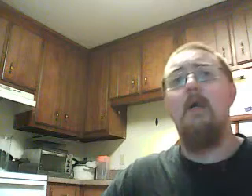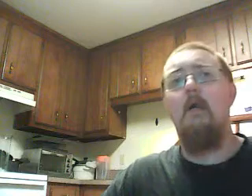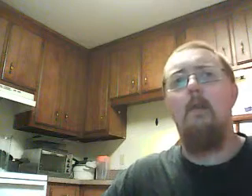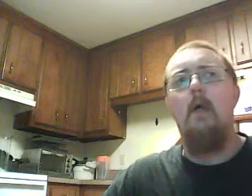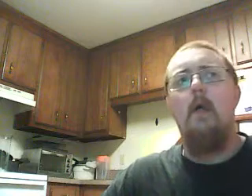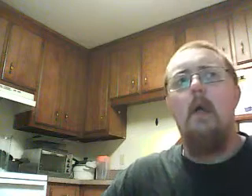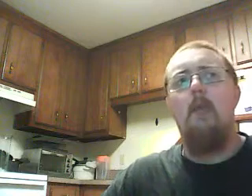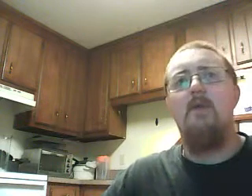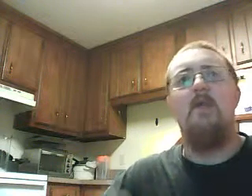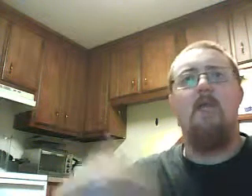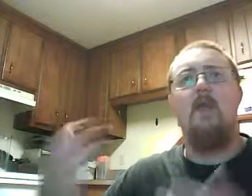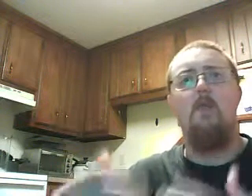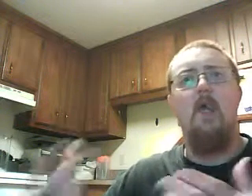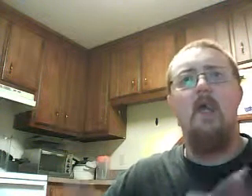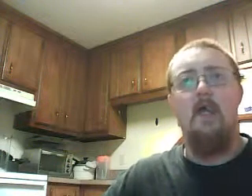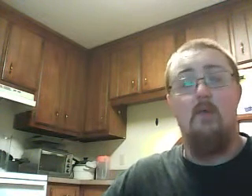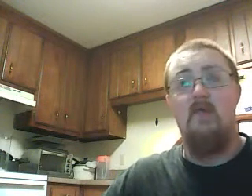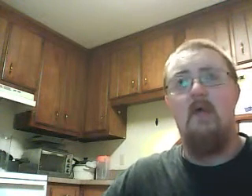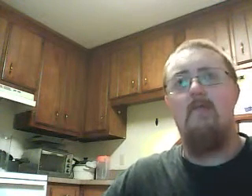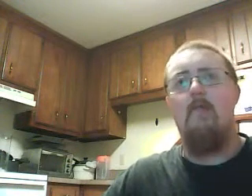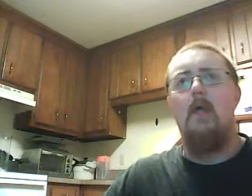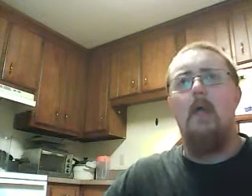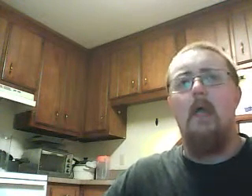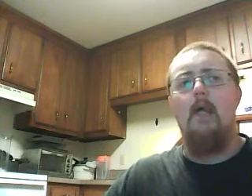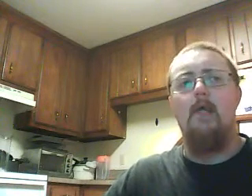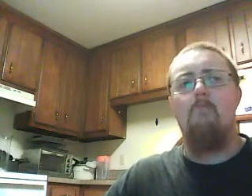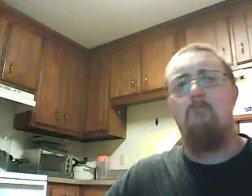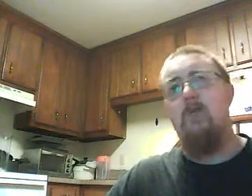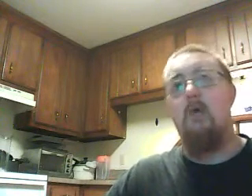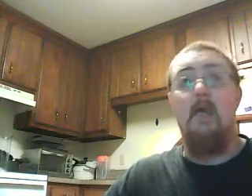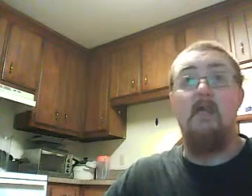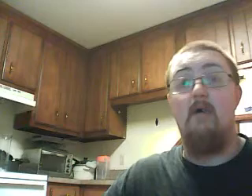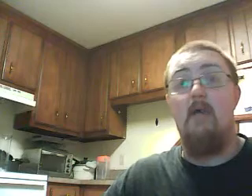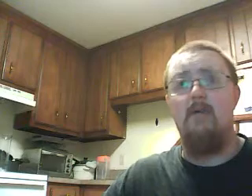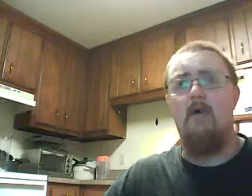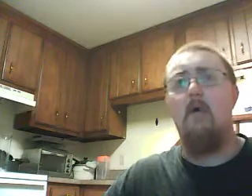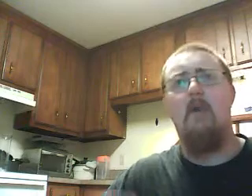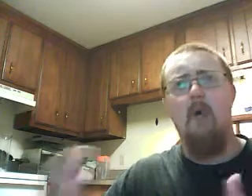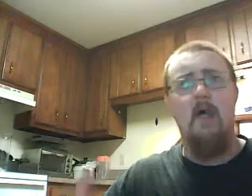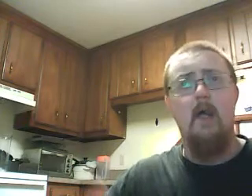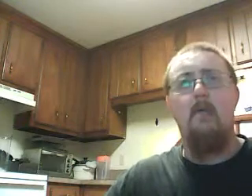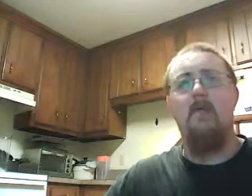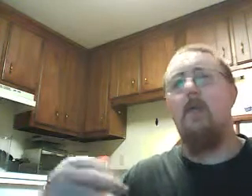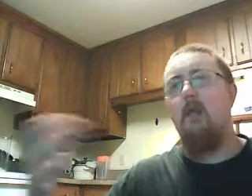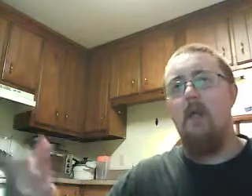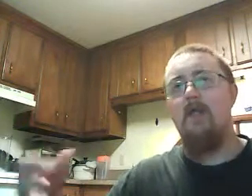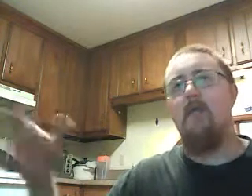.com. Um, so it's kind of a good way to get rid of stuff and, you know, kind of sell items on there in a way because you get credits and